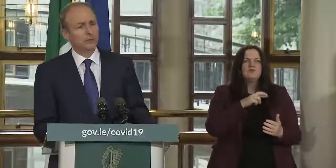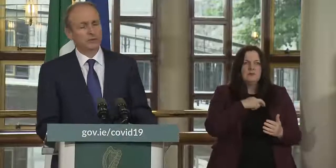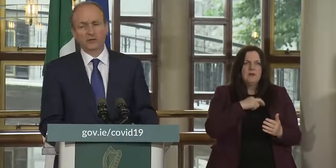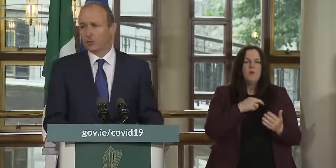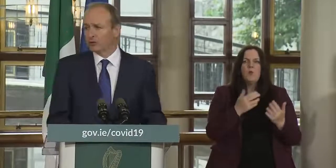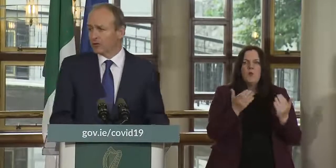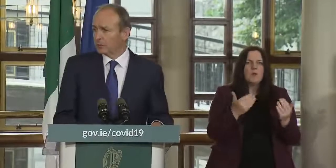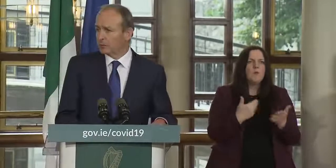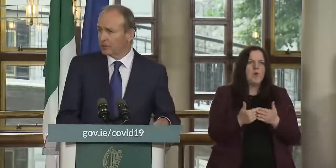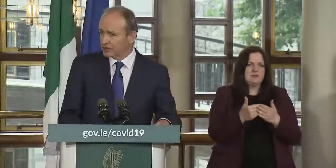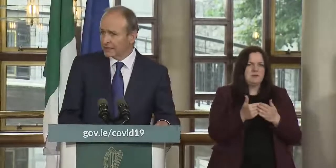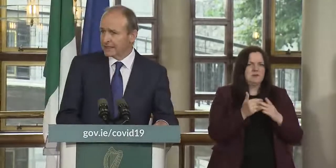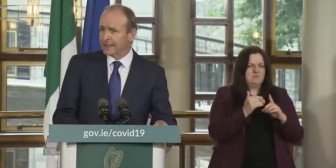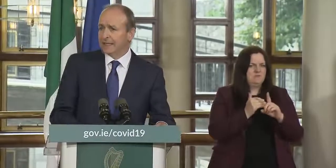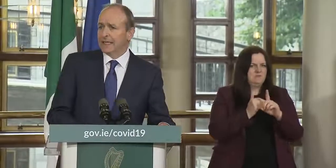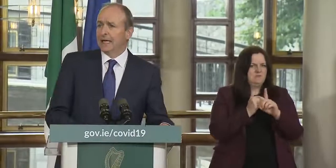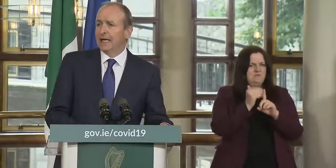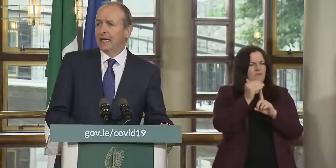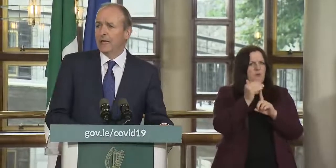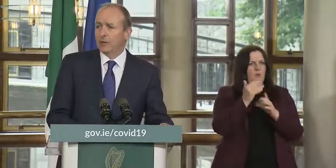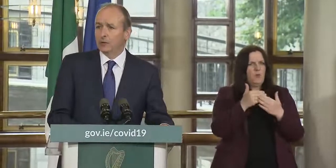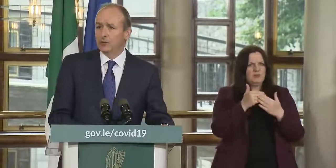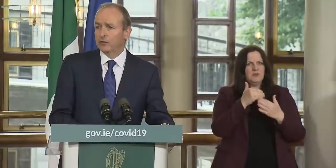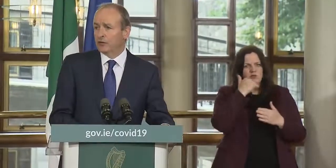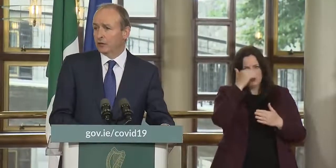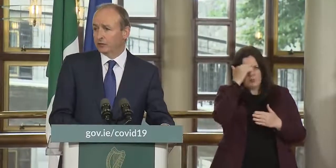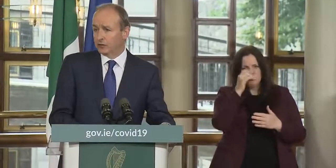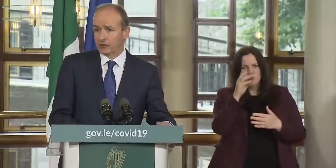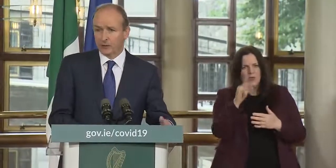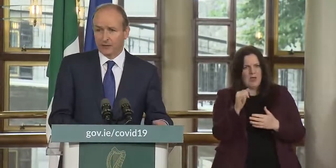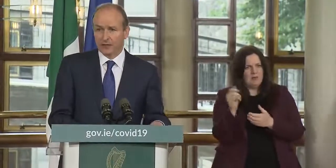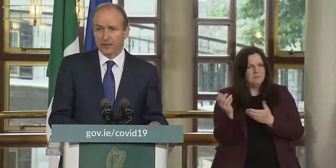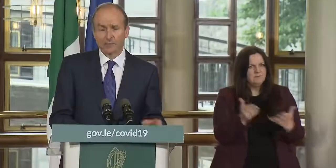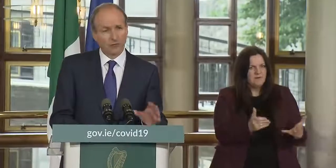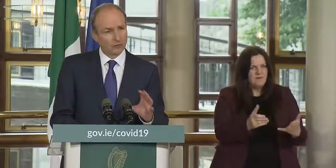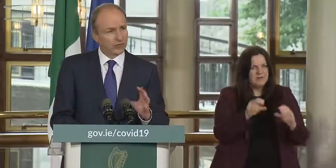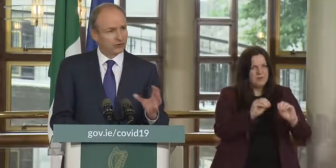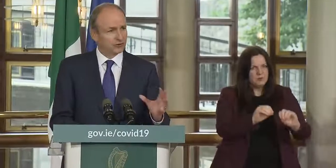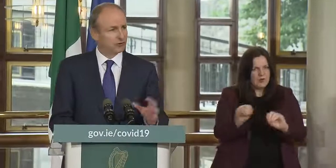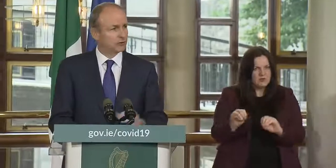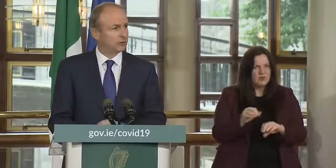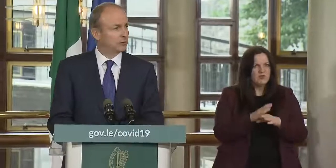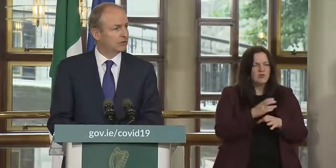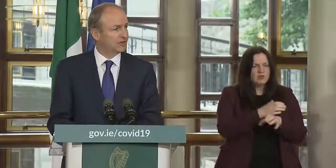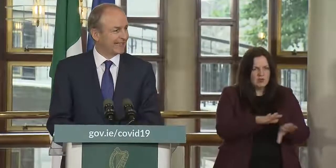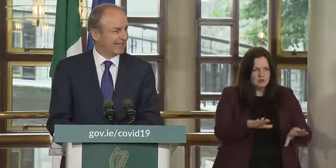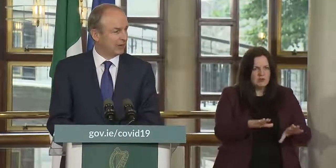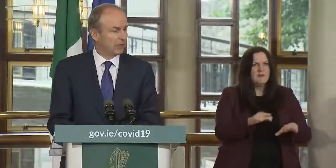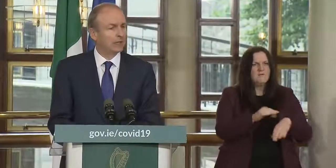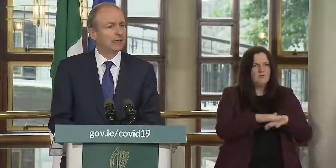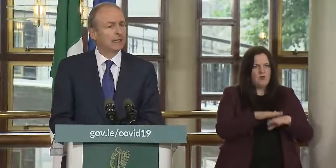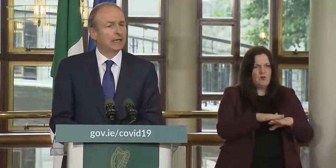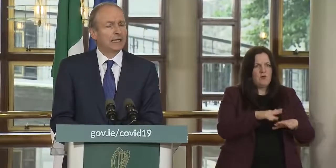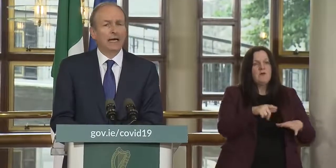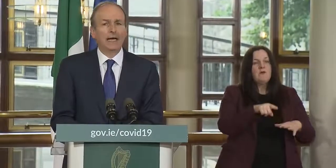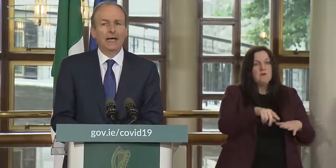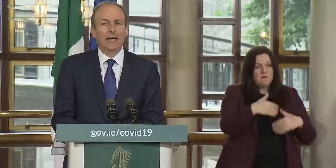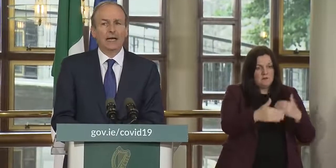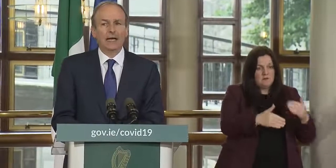improvement to the summer july provision of the 50 000 children are benefiting but in relation to second level